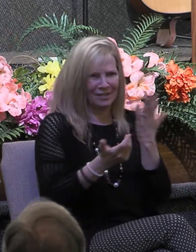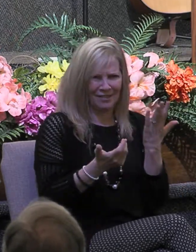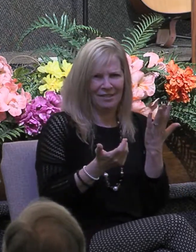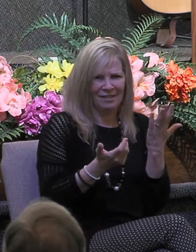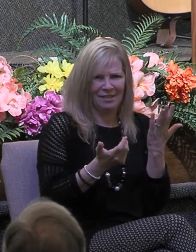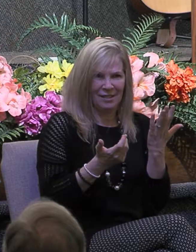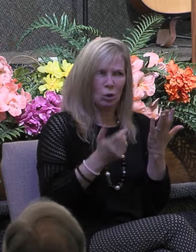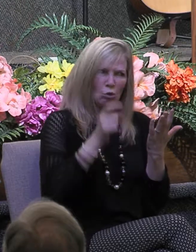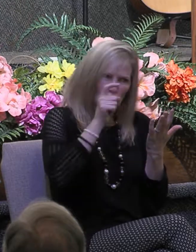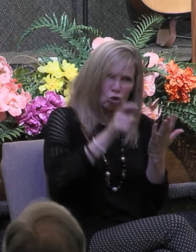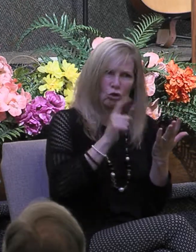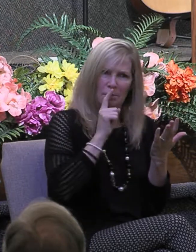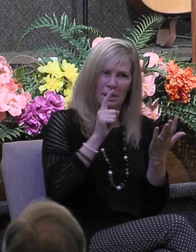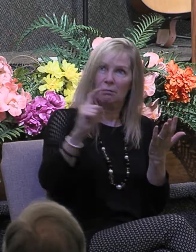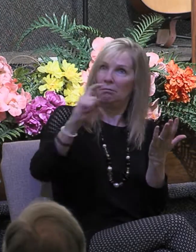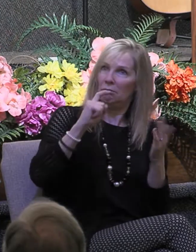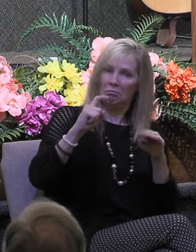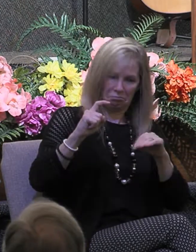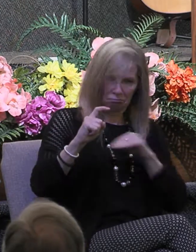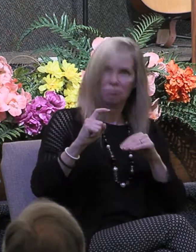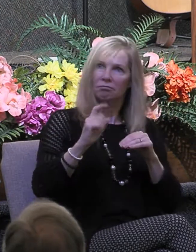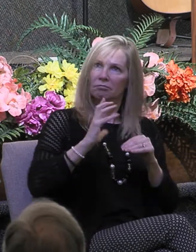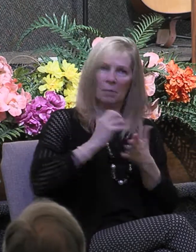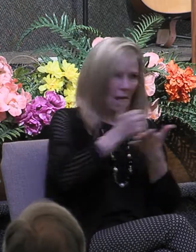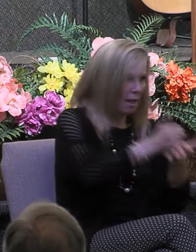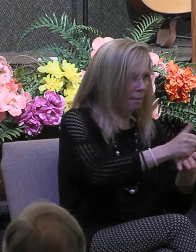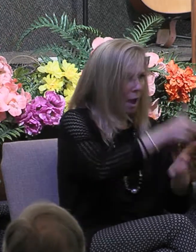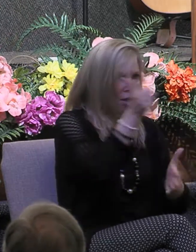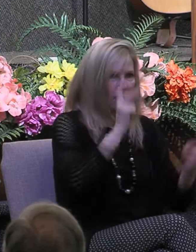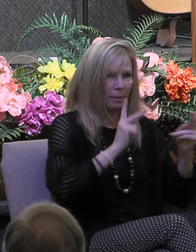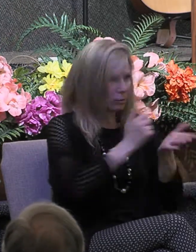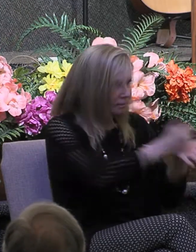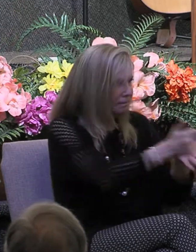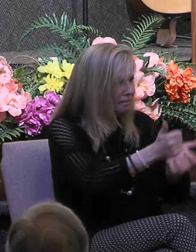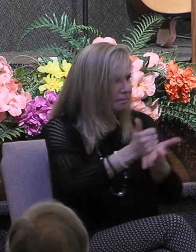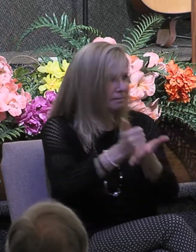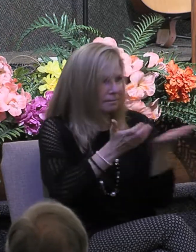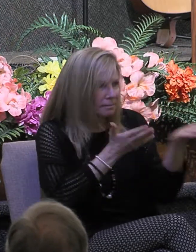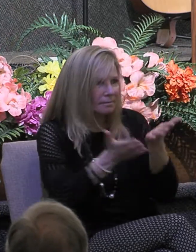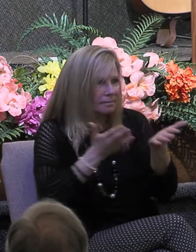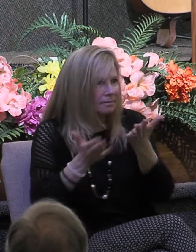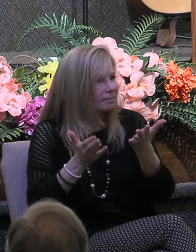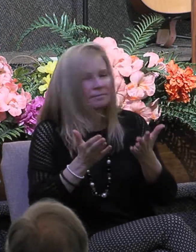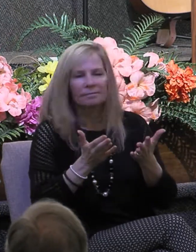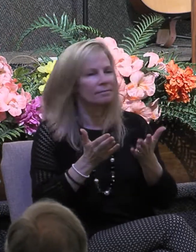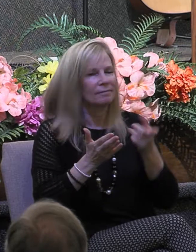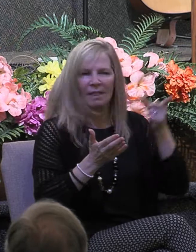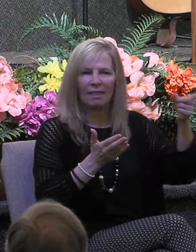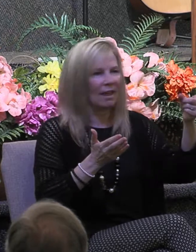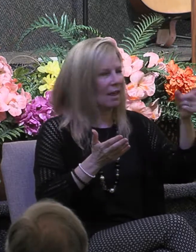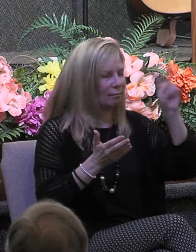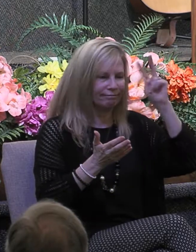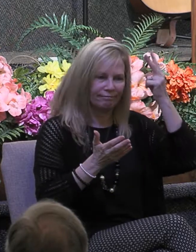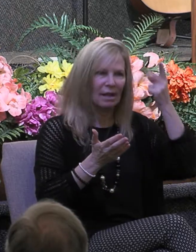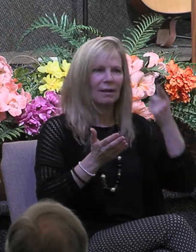common good of others, they became a matter of pride for the Corinthians to show themselves